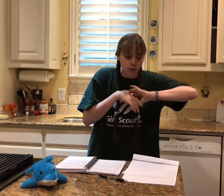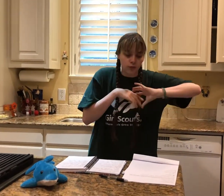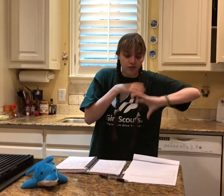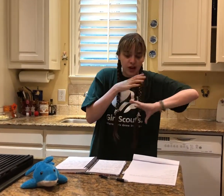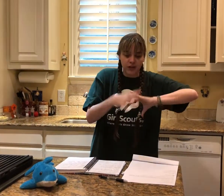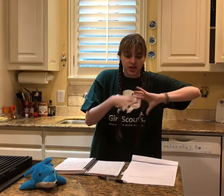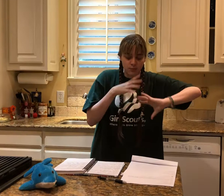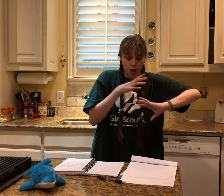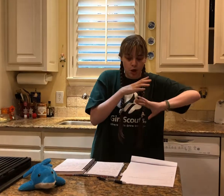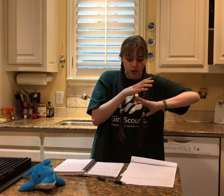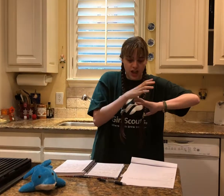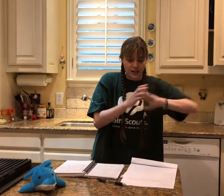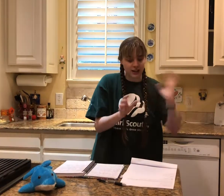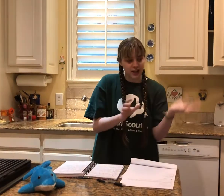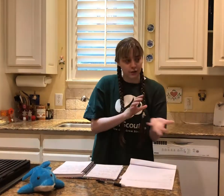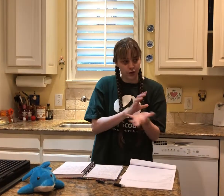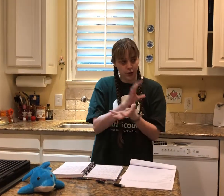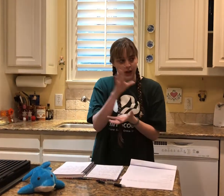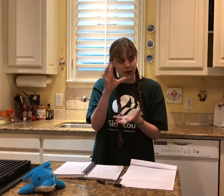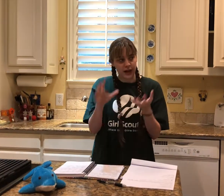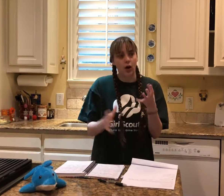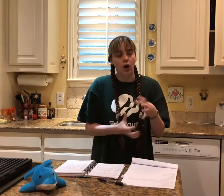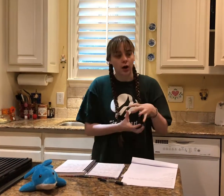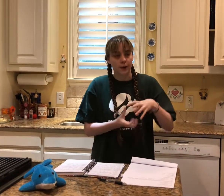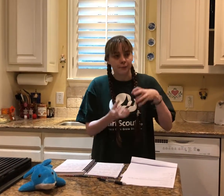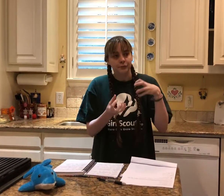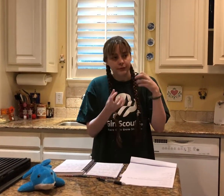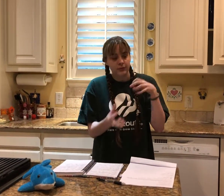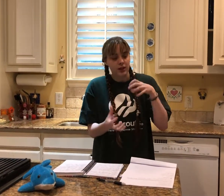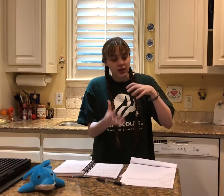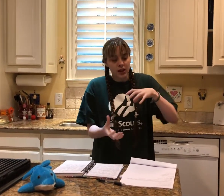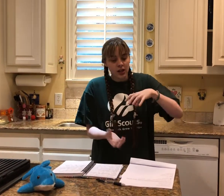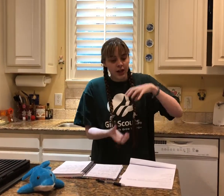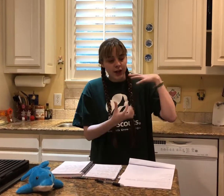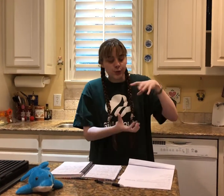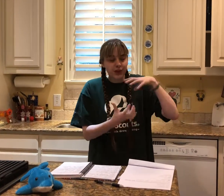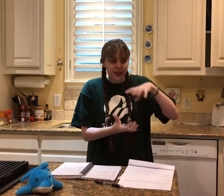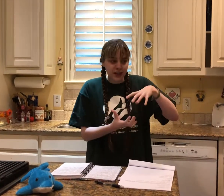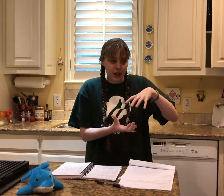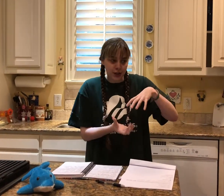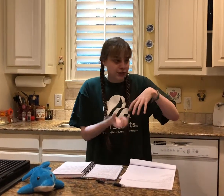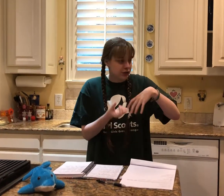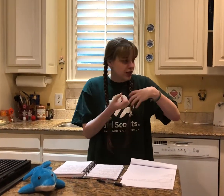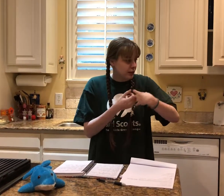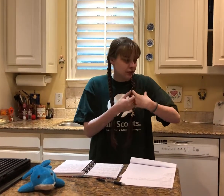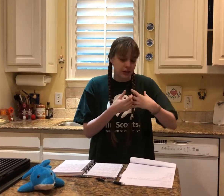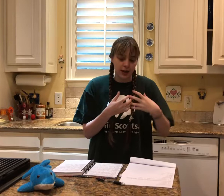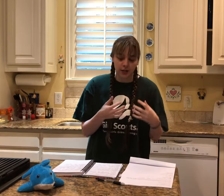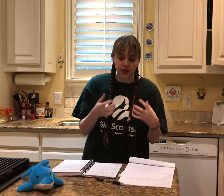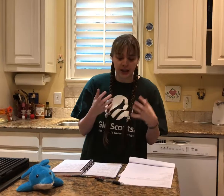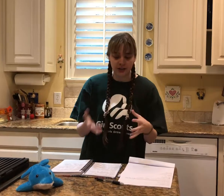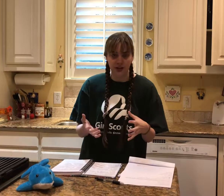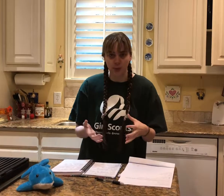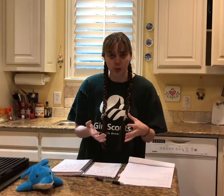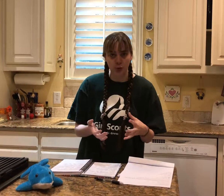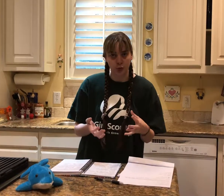very smart and clever in the way that they are and you wouldn't think they are you just think there's something that doesn't move